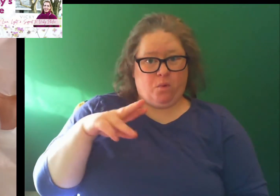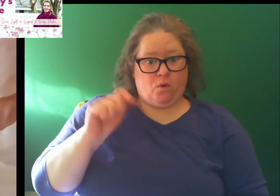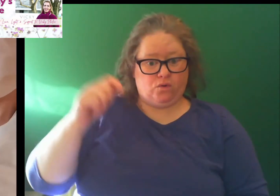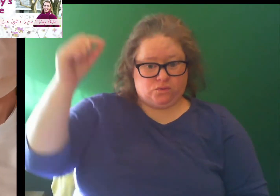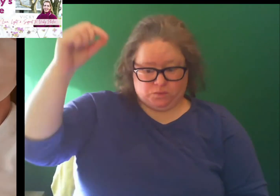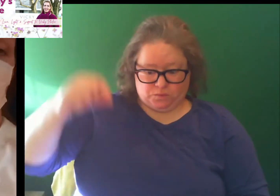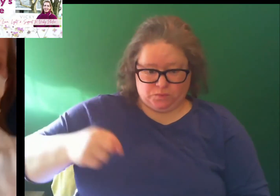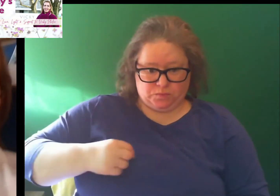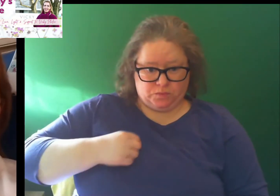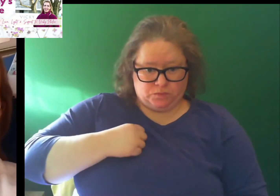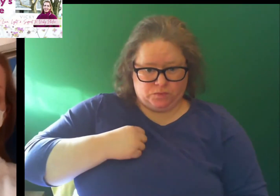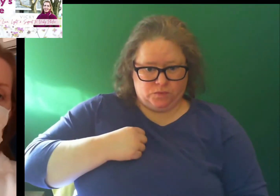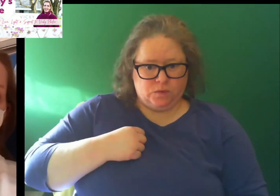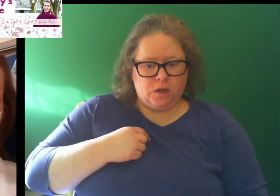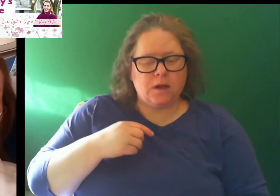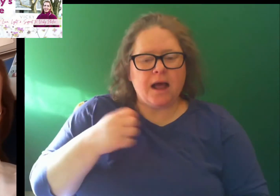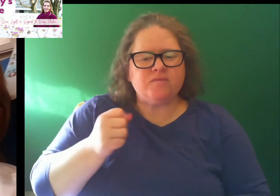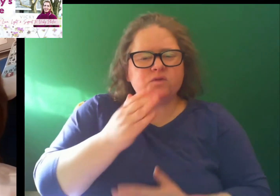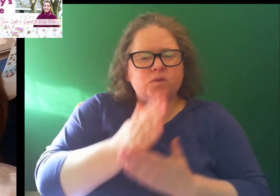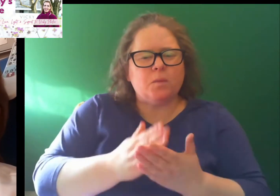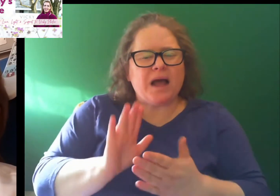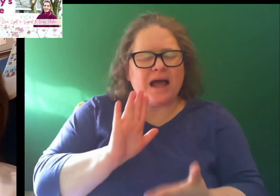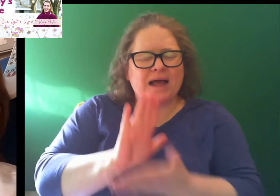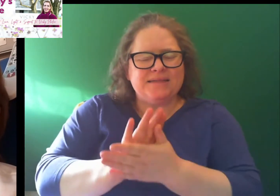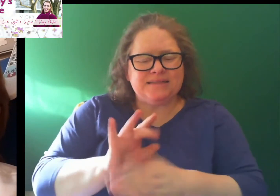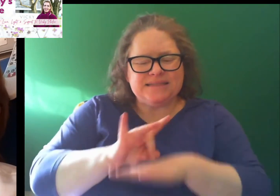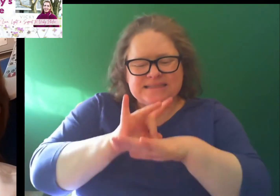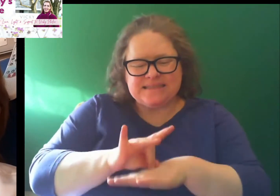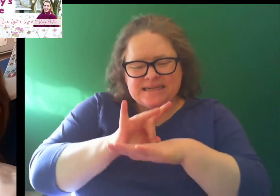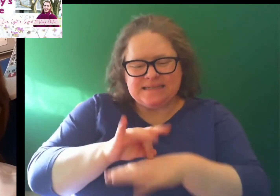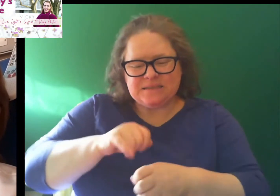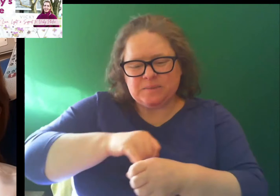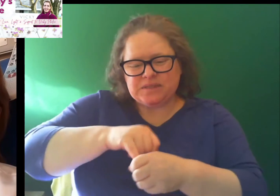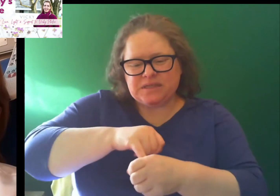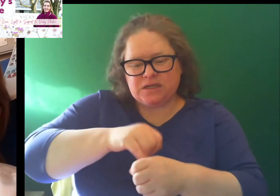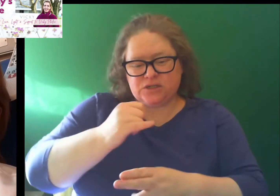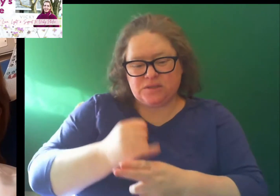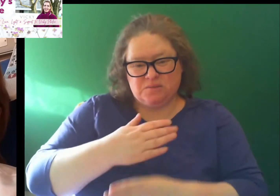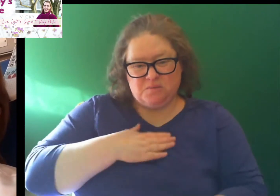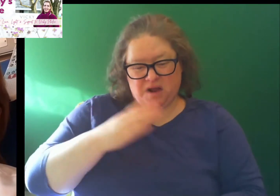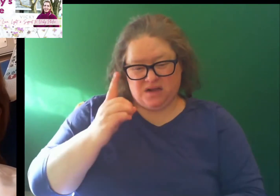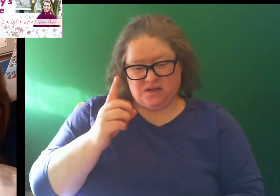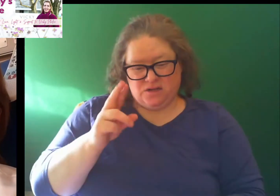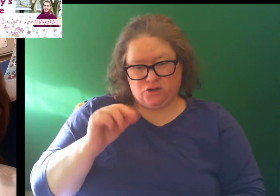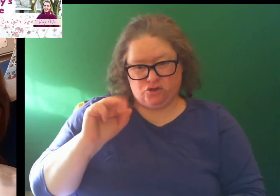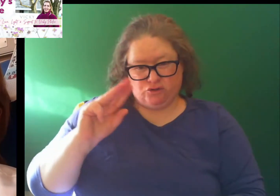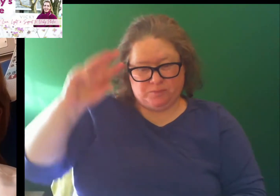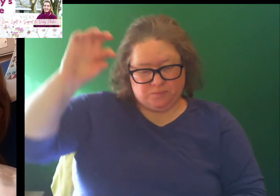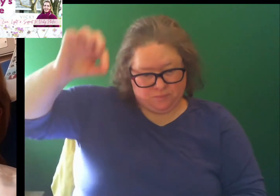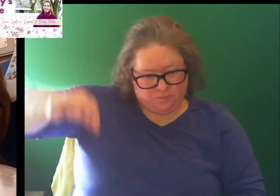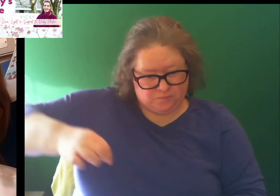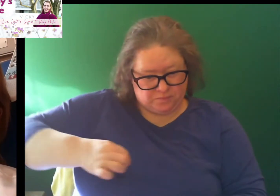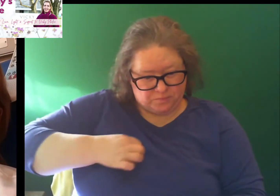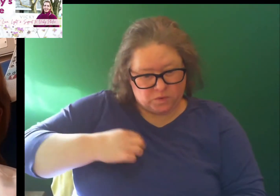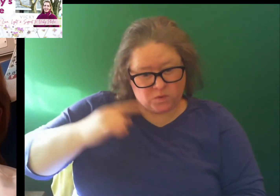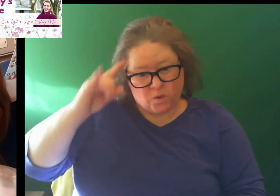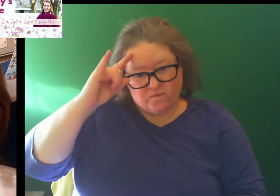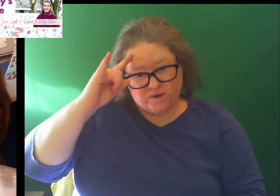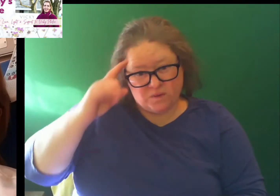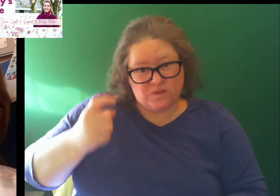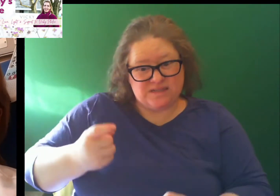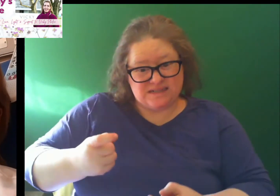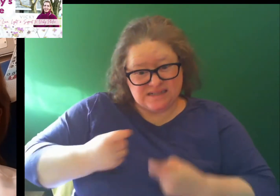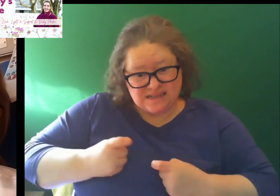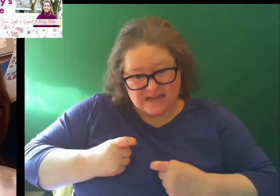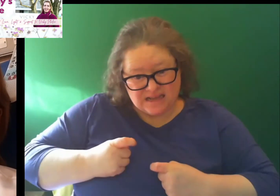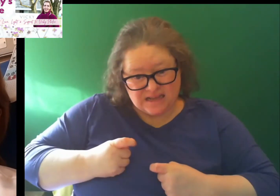into my port and I've put in some empty sickness and medication into my drip so hopefully that will stay